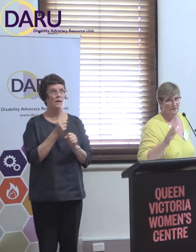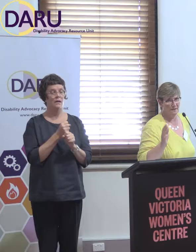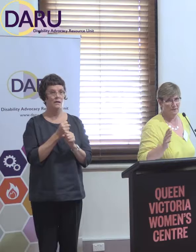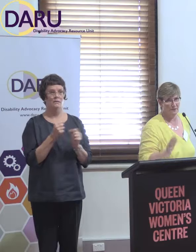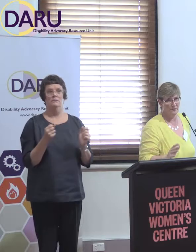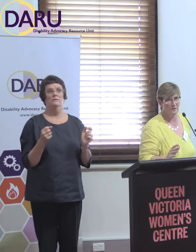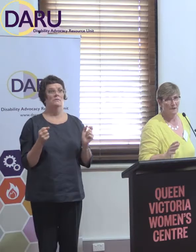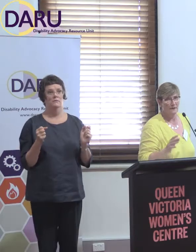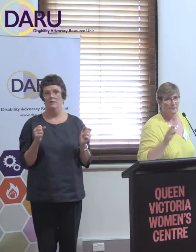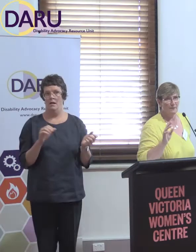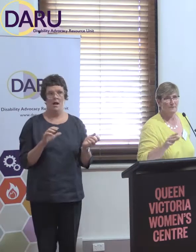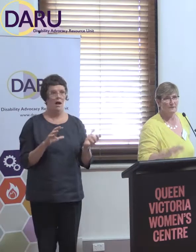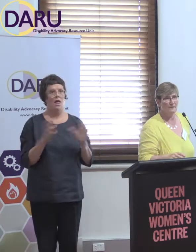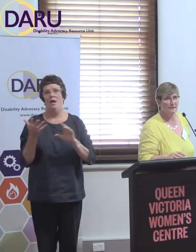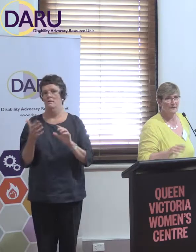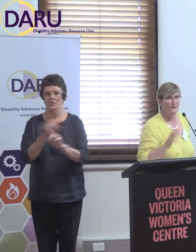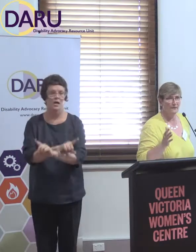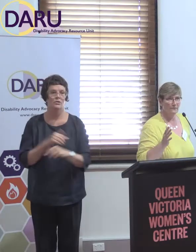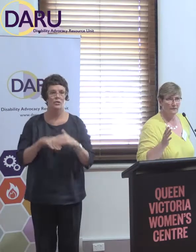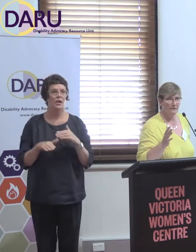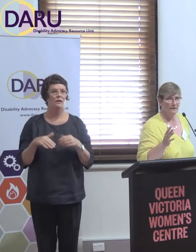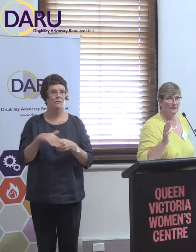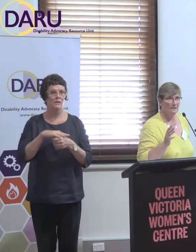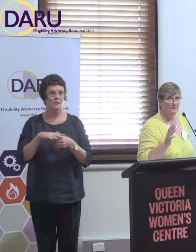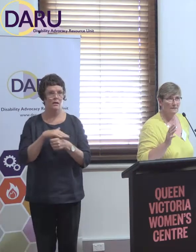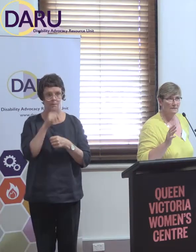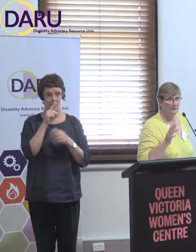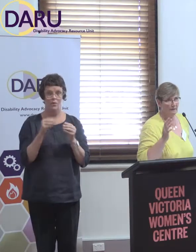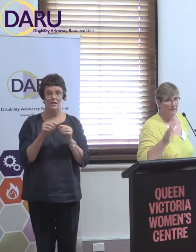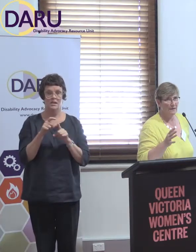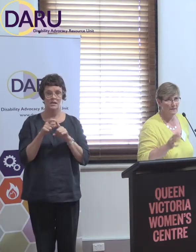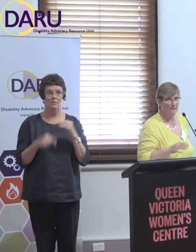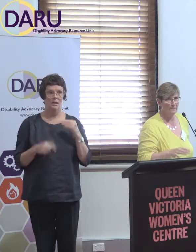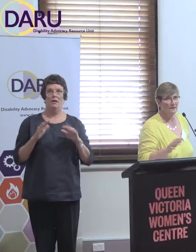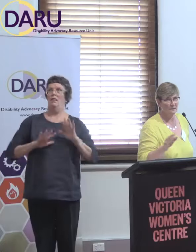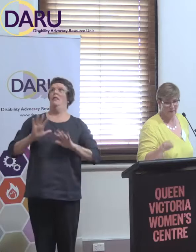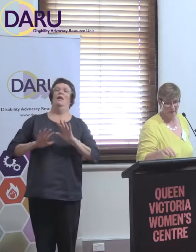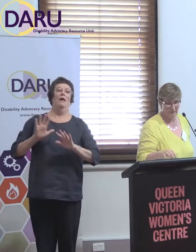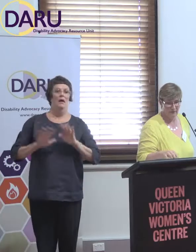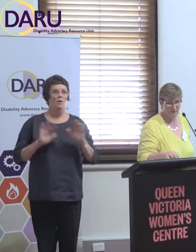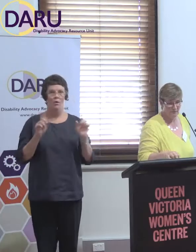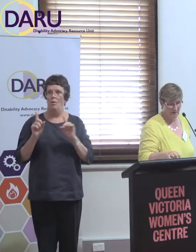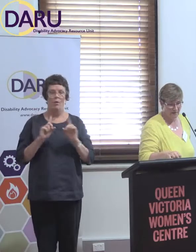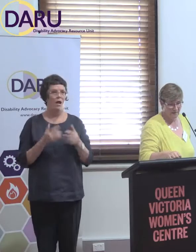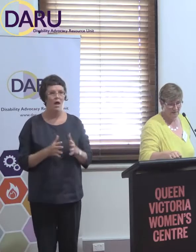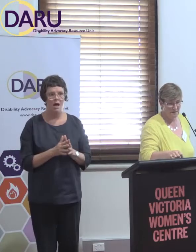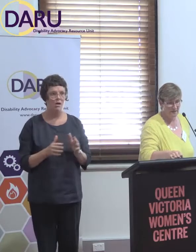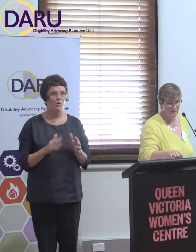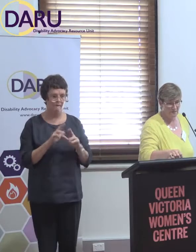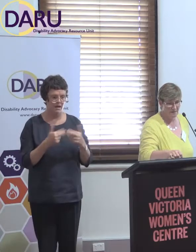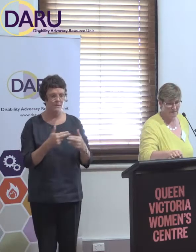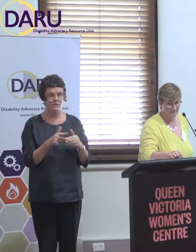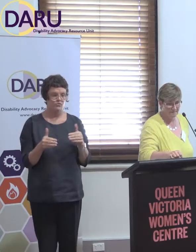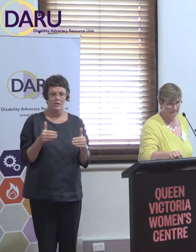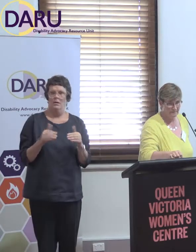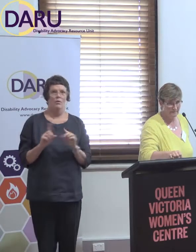shifts in the sector. People with disability are floundering and their families absolutely floundering and struggling with dealing